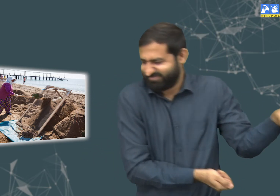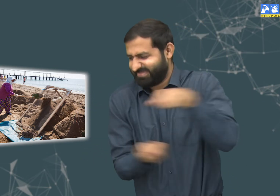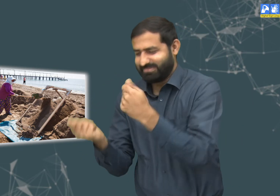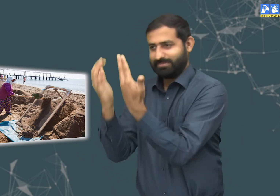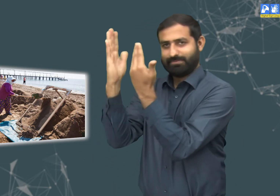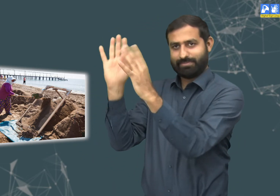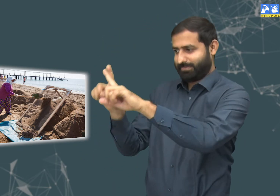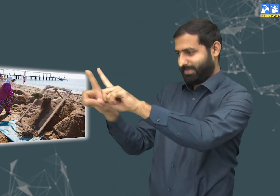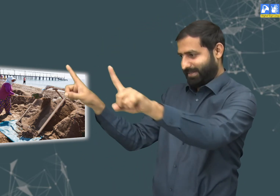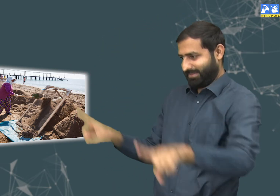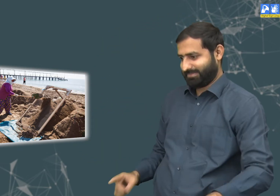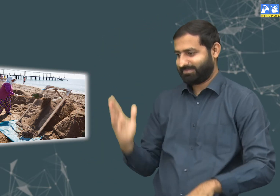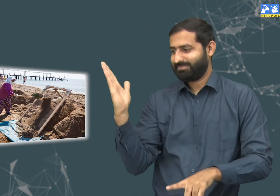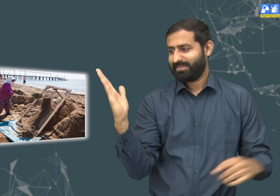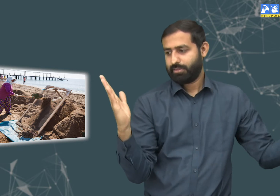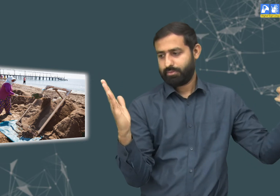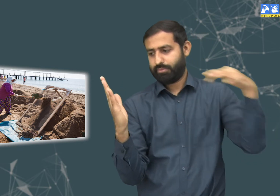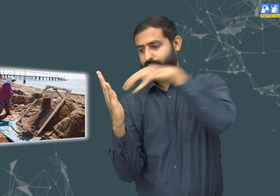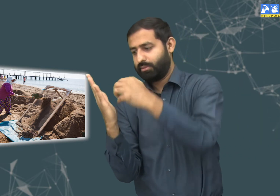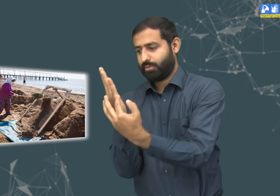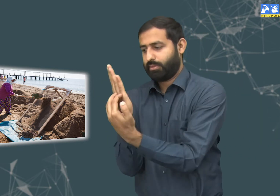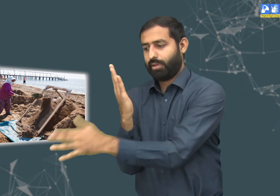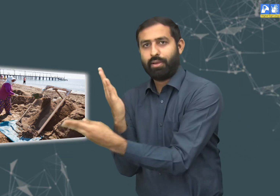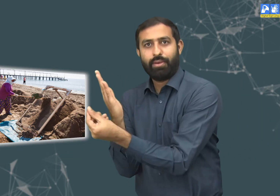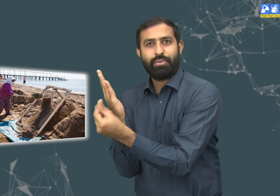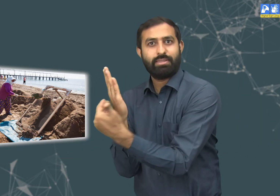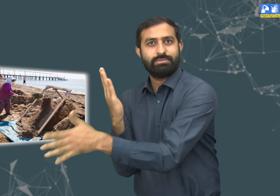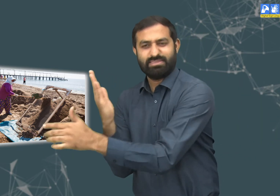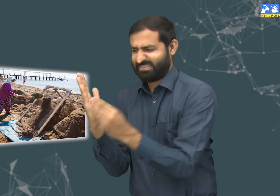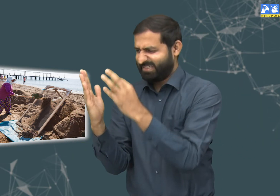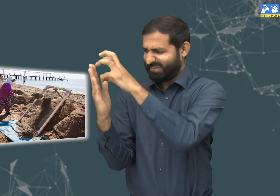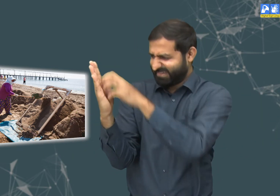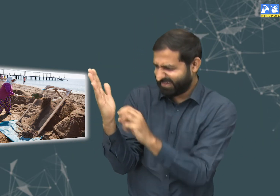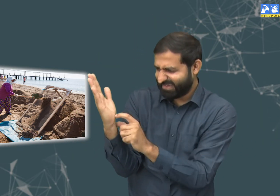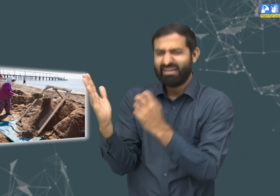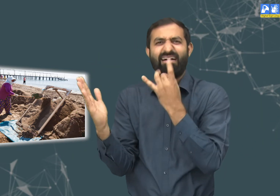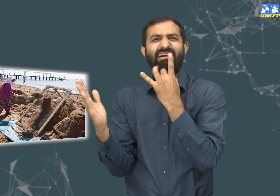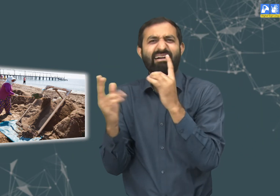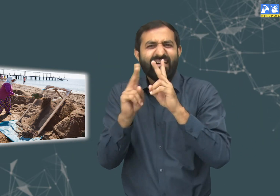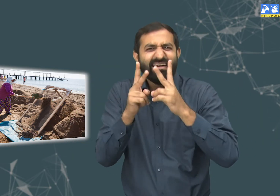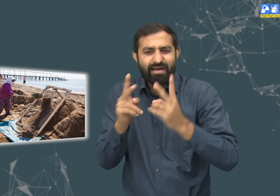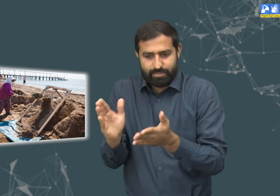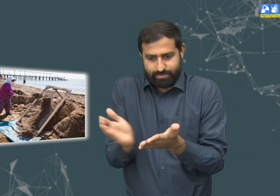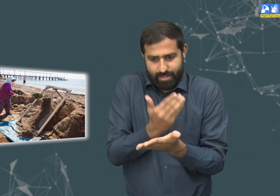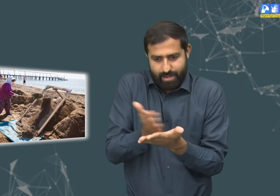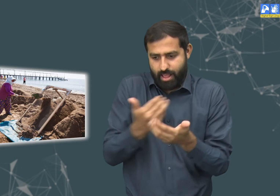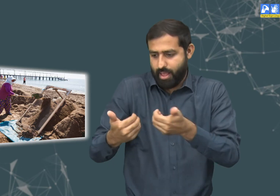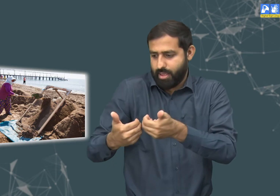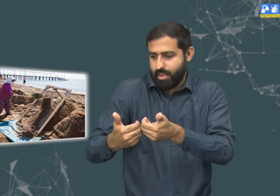different sizes by passing it through a sieve. Like in construction sites, pebbles and stones are removed from sand